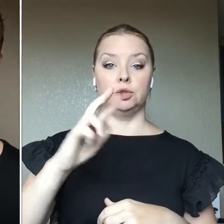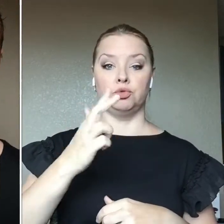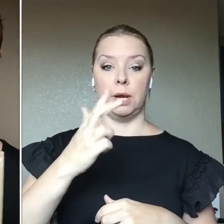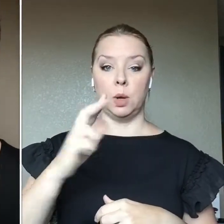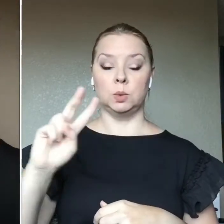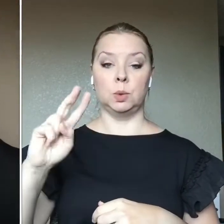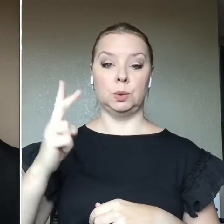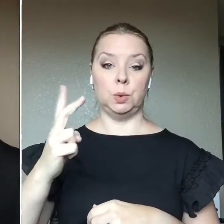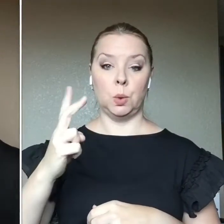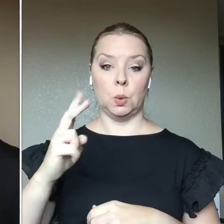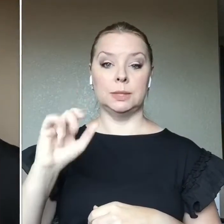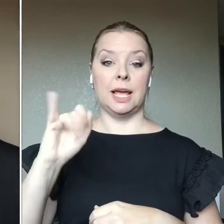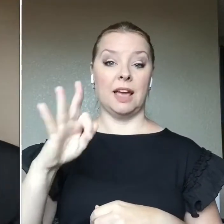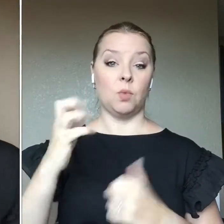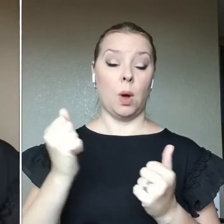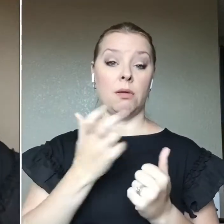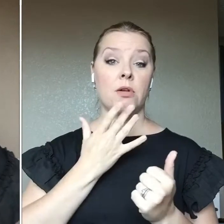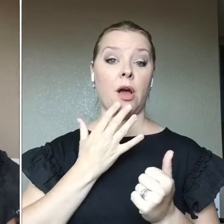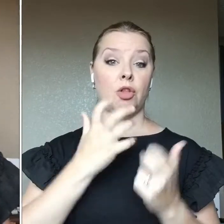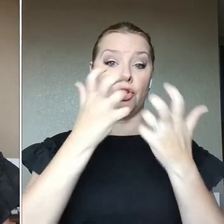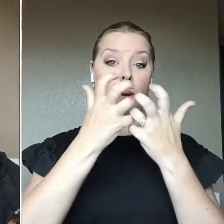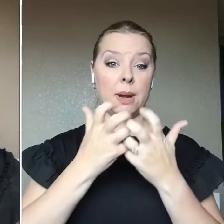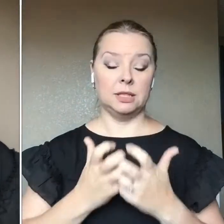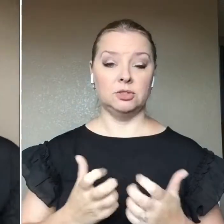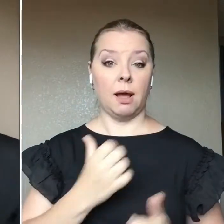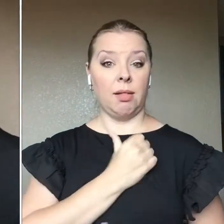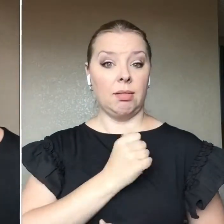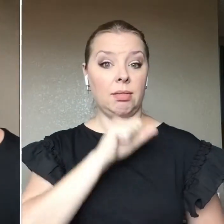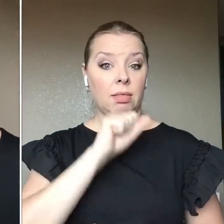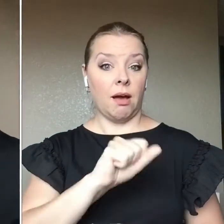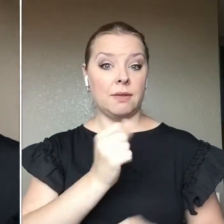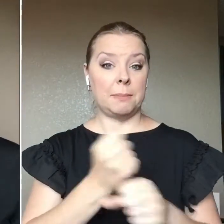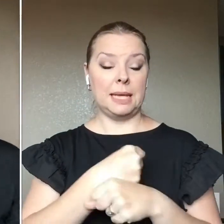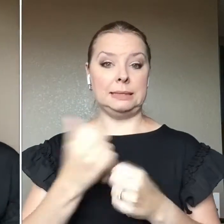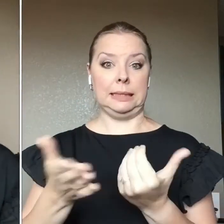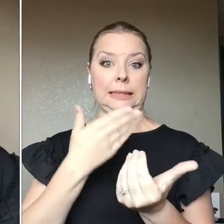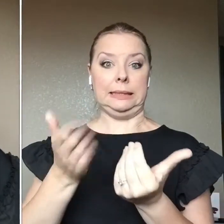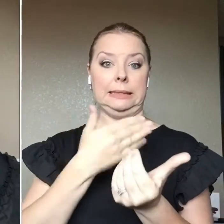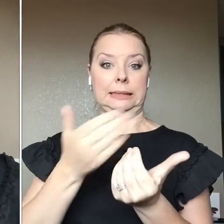if you want to do color combinations. So I kind of love that it makes it foolproof for, um,